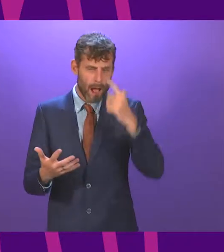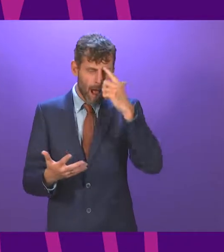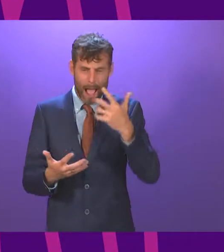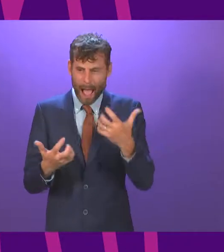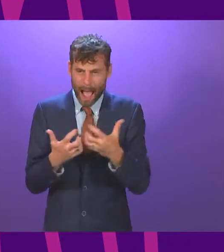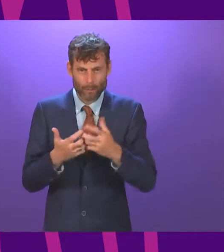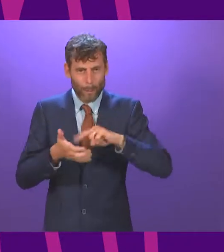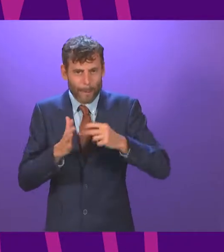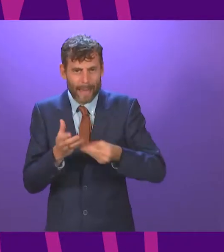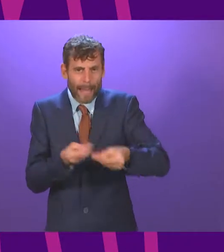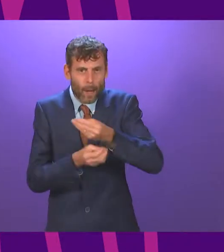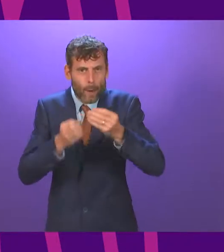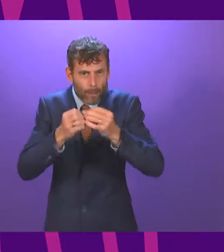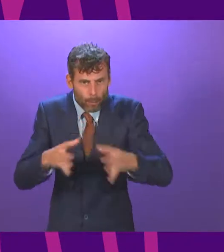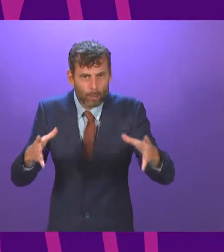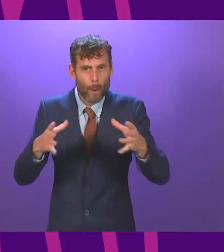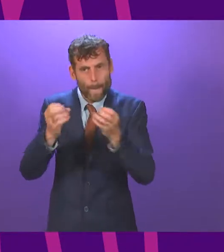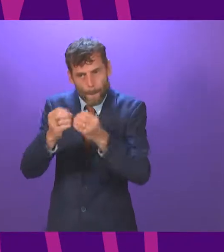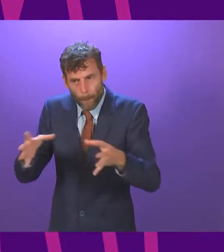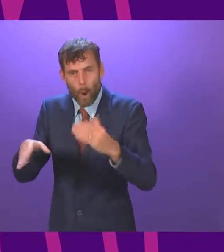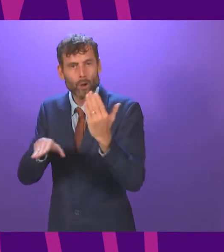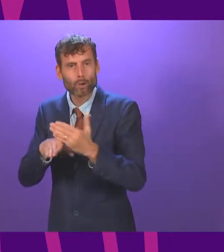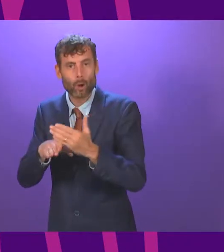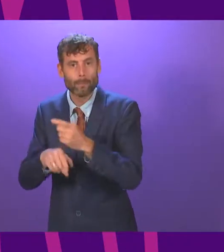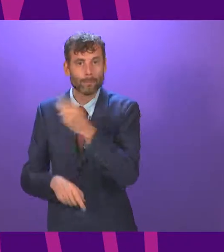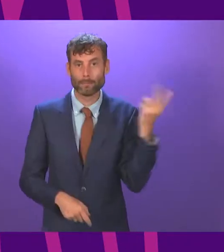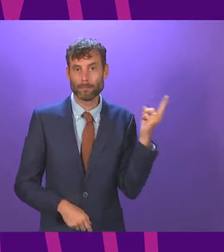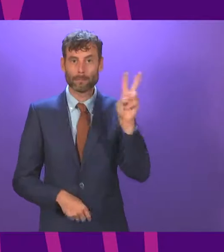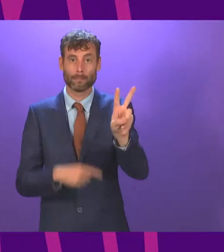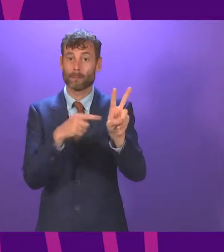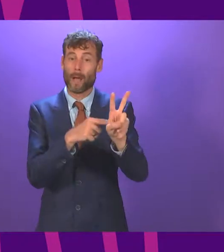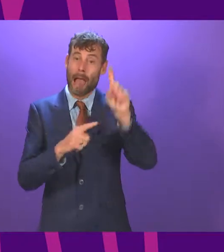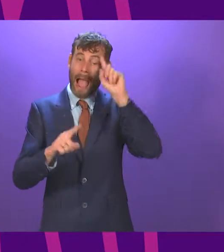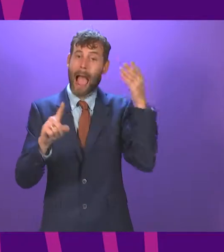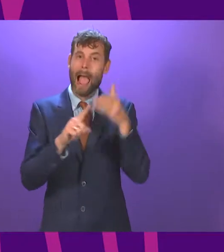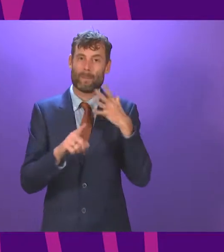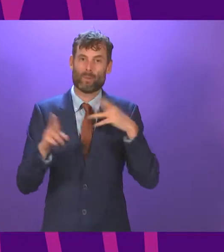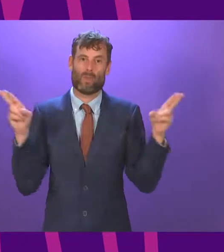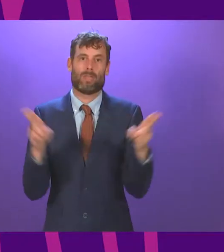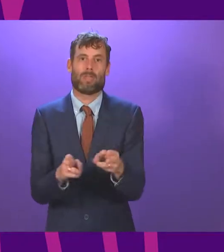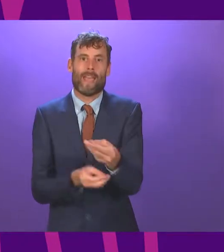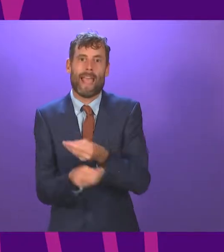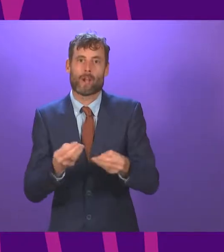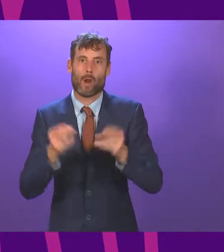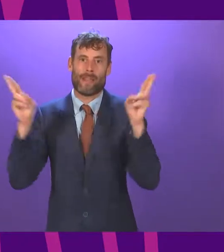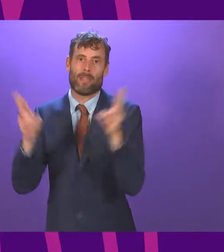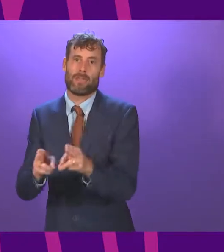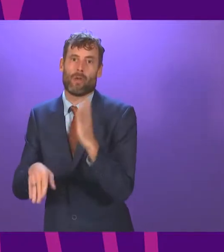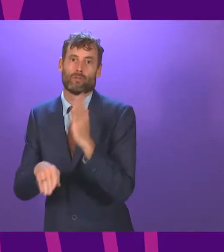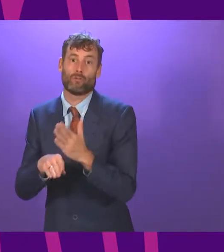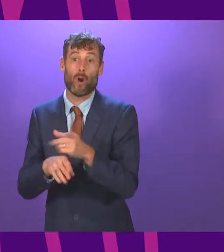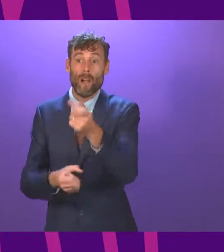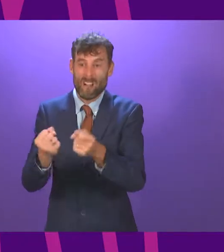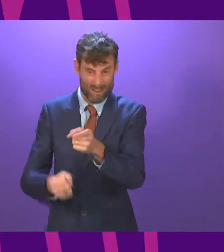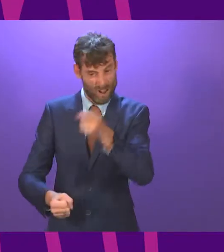jobs and condemn those living in rural communities to be punished for their hard work growing our food and penalised for driving a car